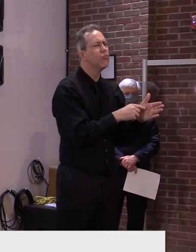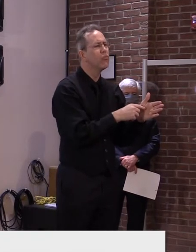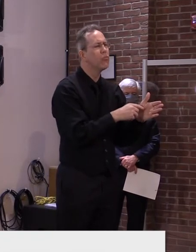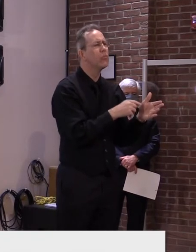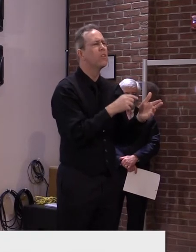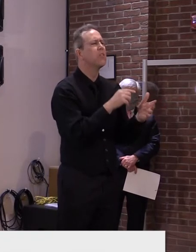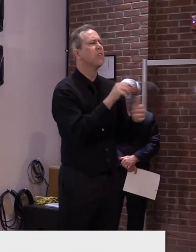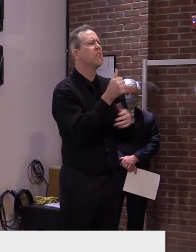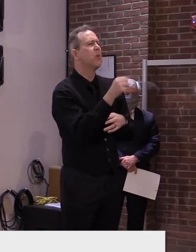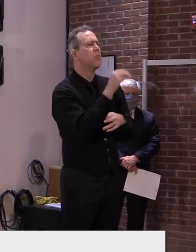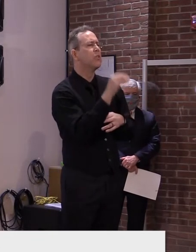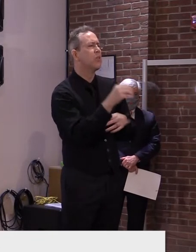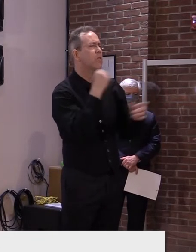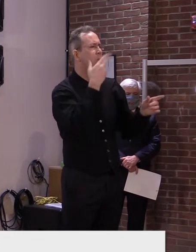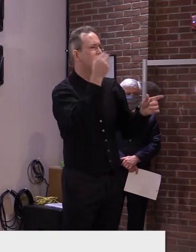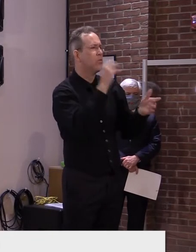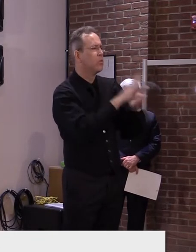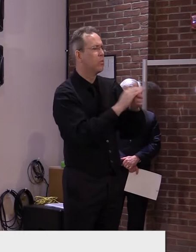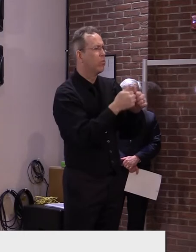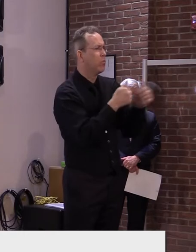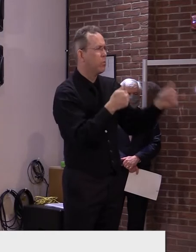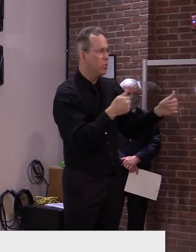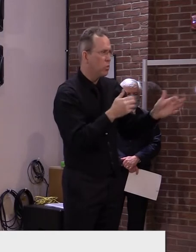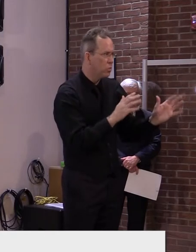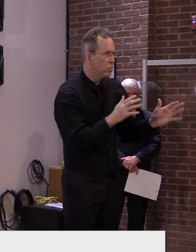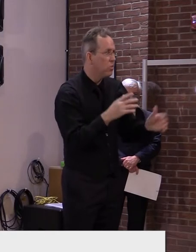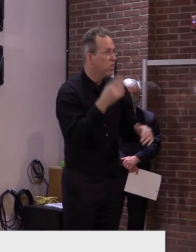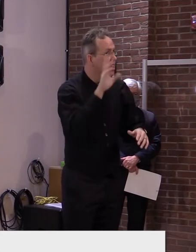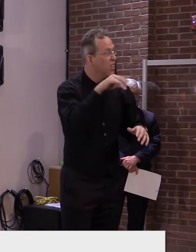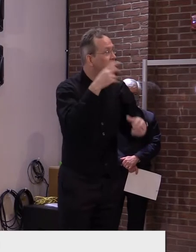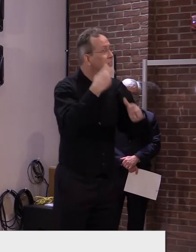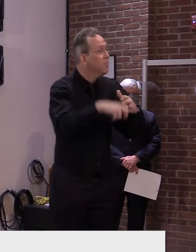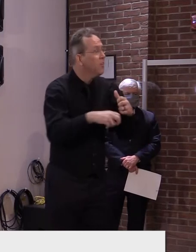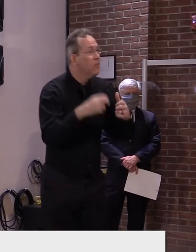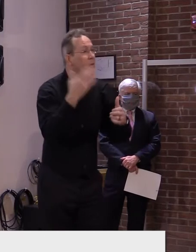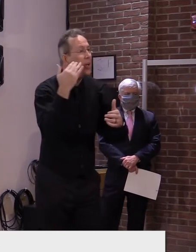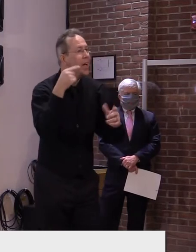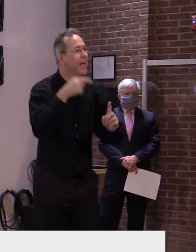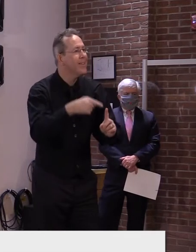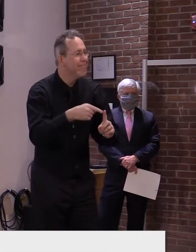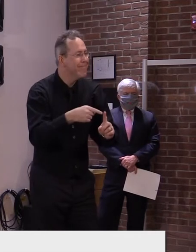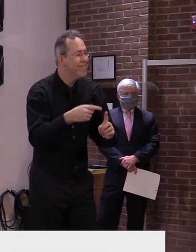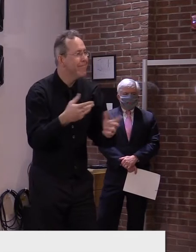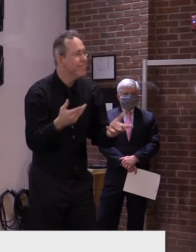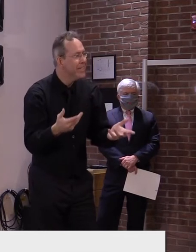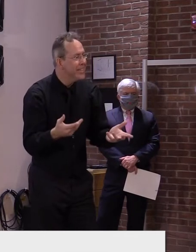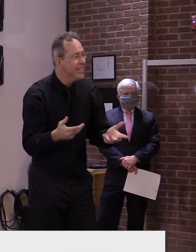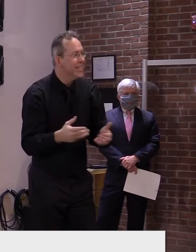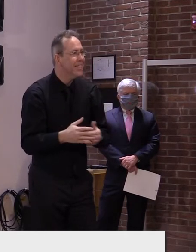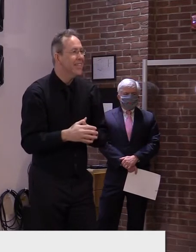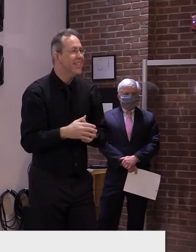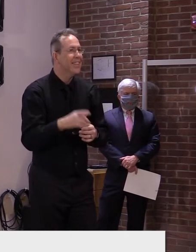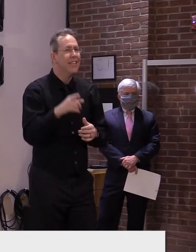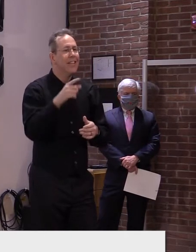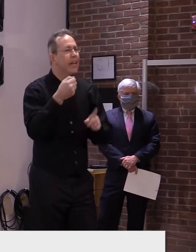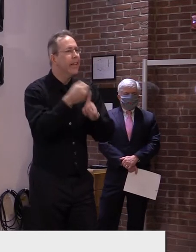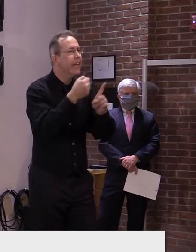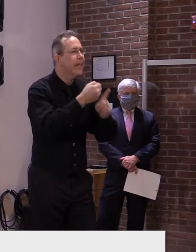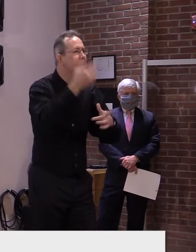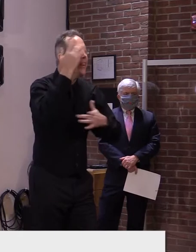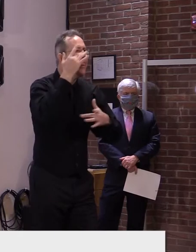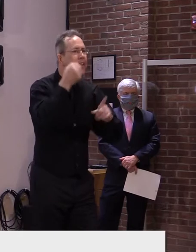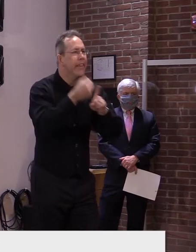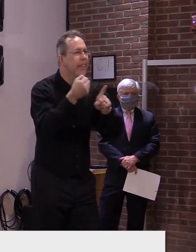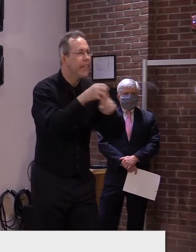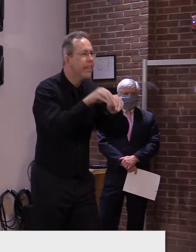January in particular was a very challenging month in terms of virus activity in our communities, and in spite of these conditions, over 80% of our schools were able to